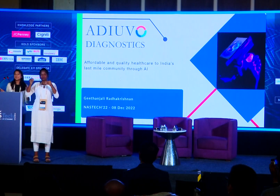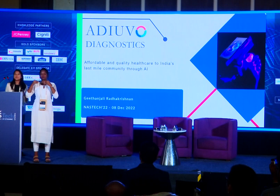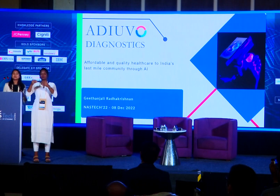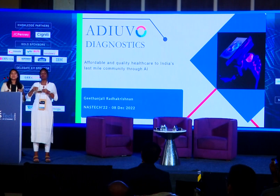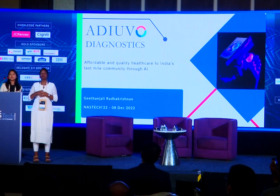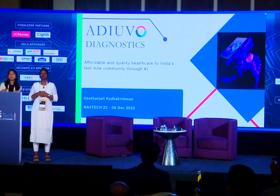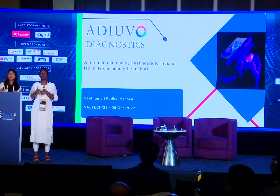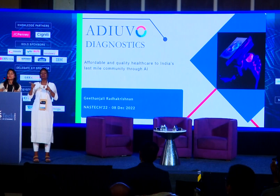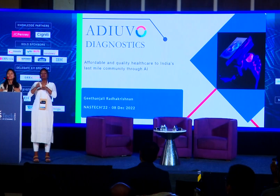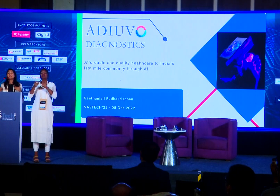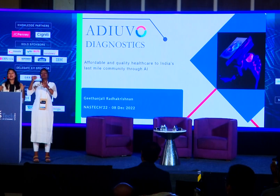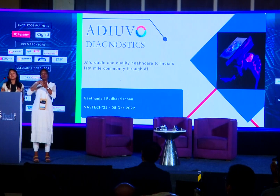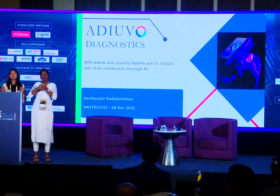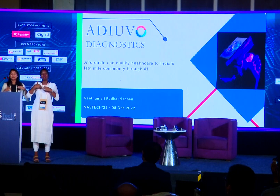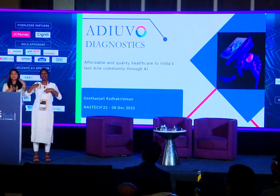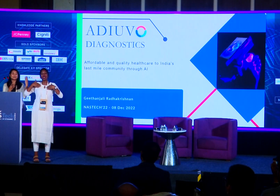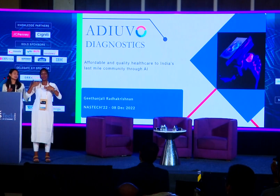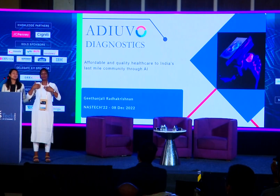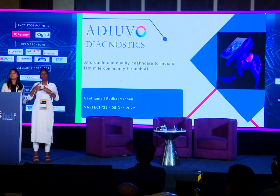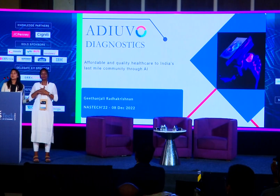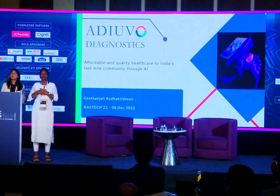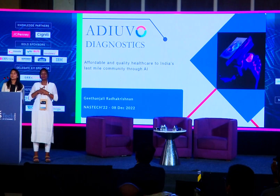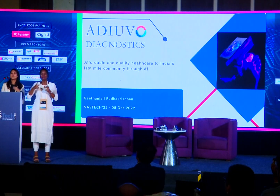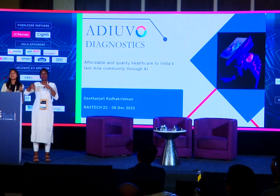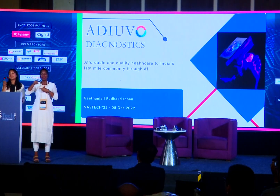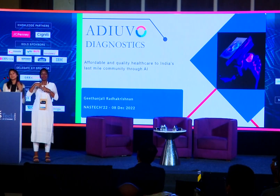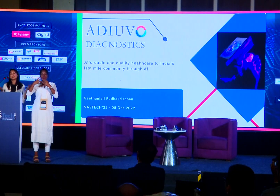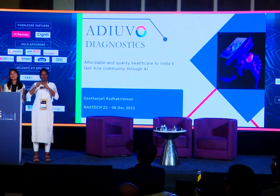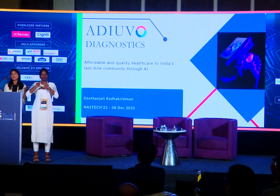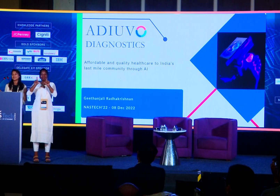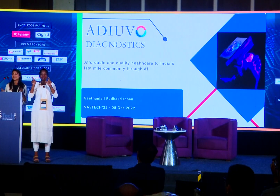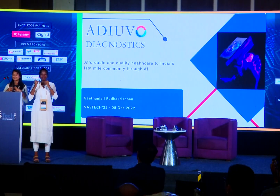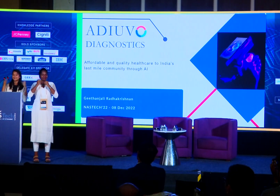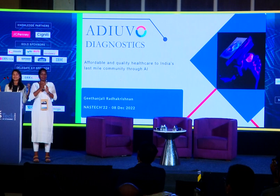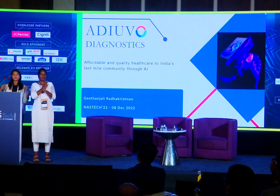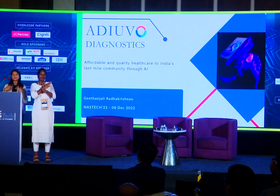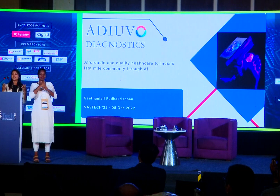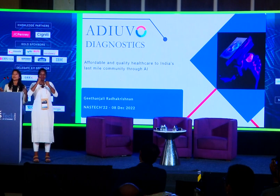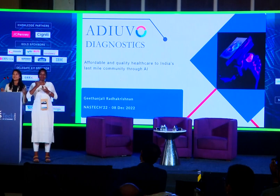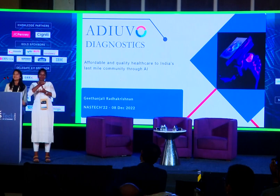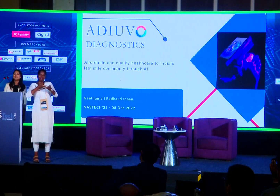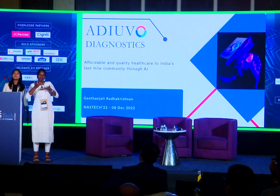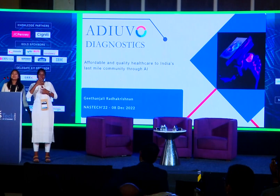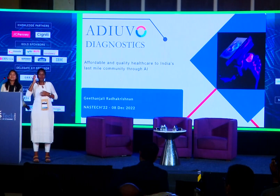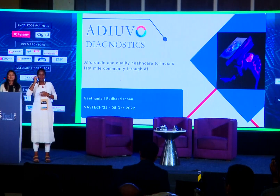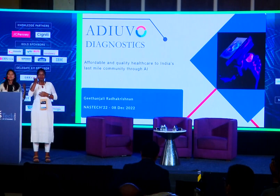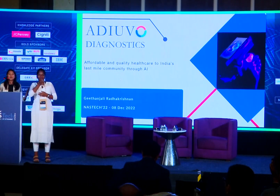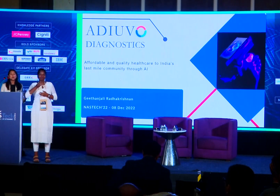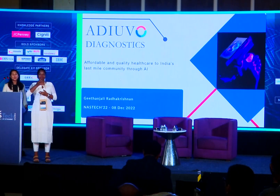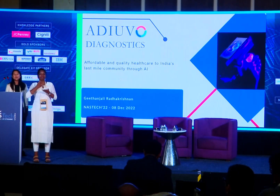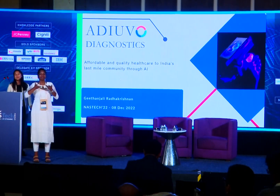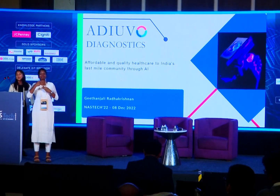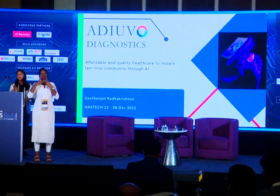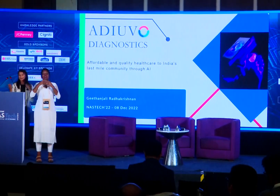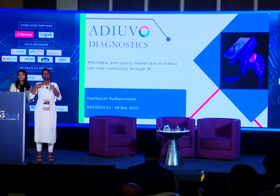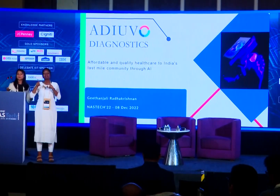This is again my view and I am very happy with the previous panel where we had a lot of other discussions around this, so